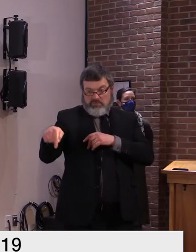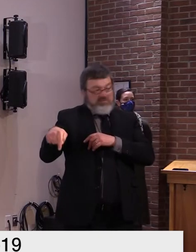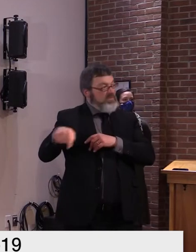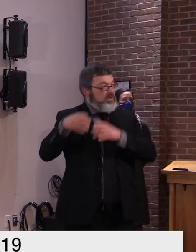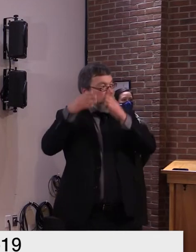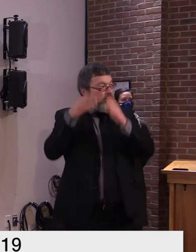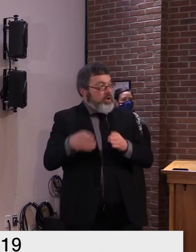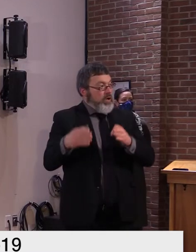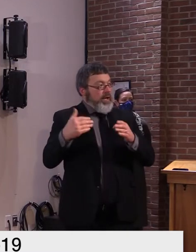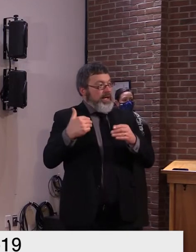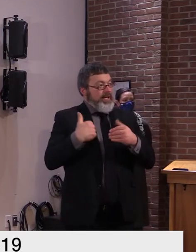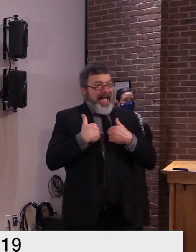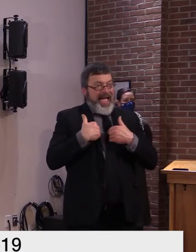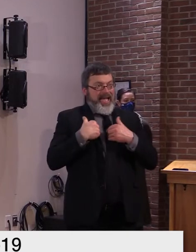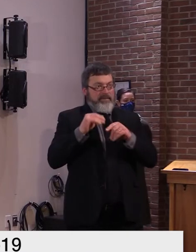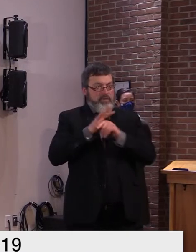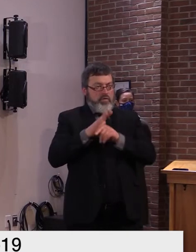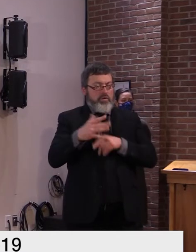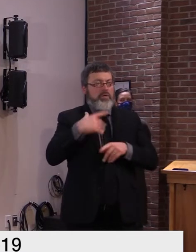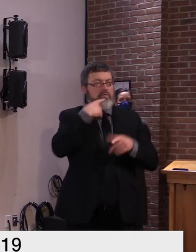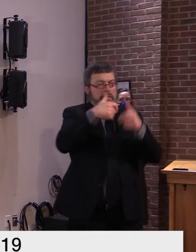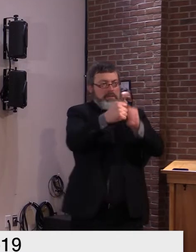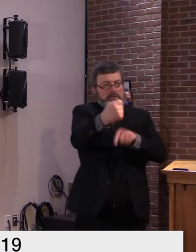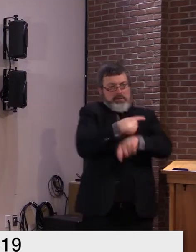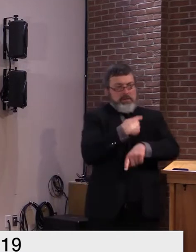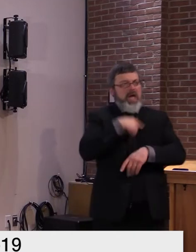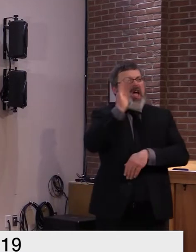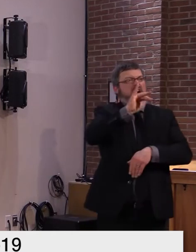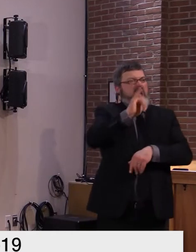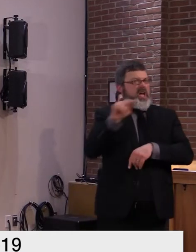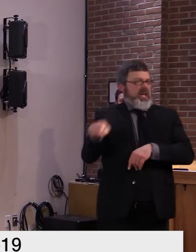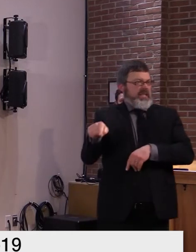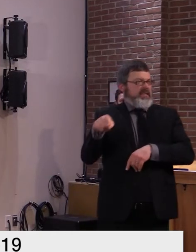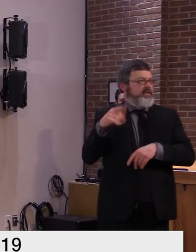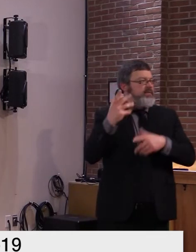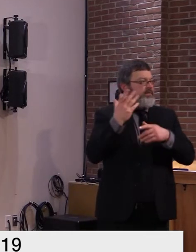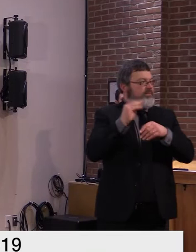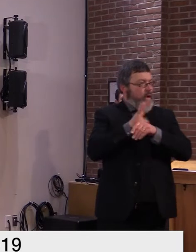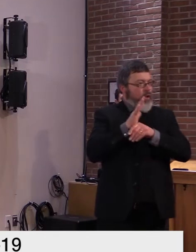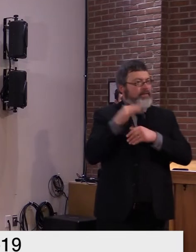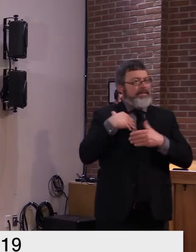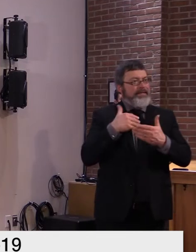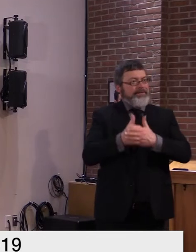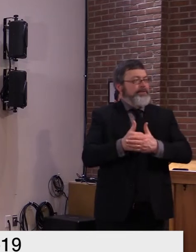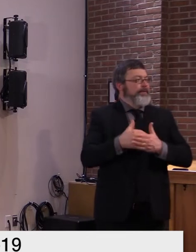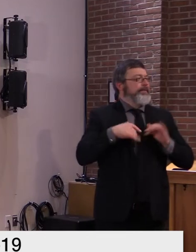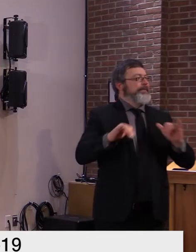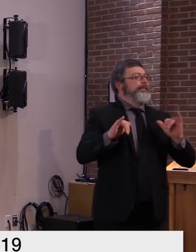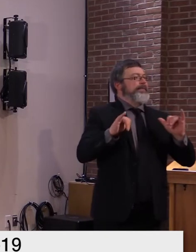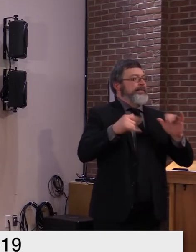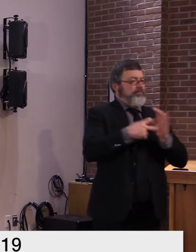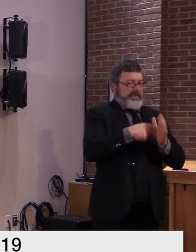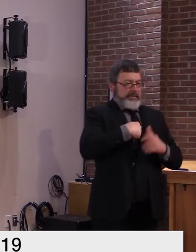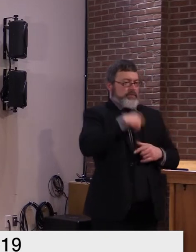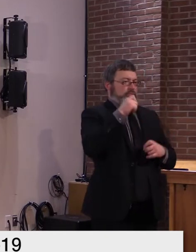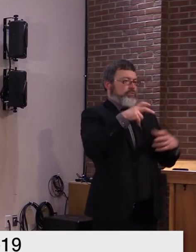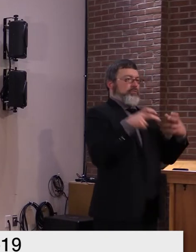so close contacts can then quarantine right away and access other important information on our website